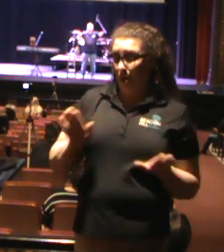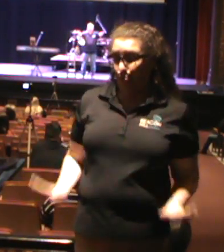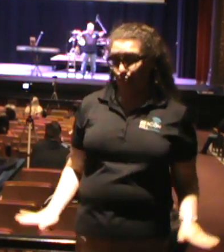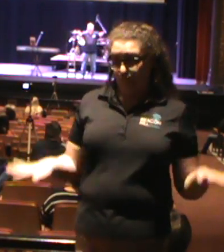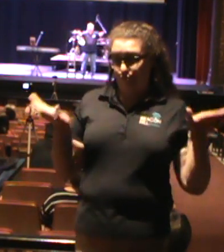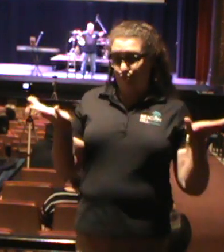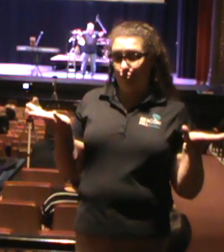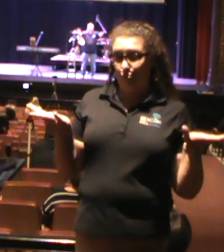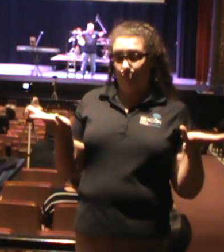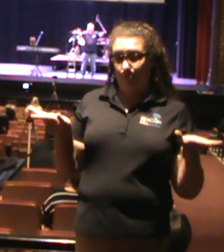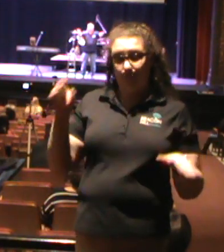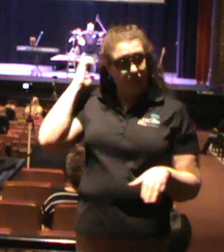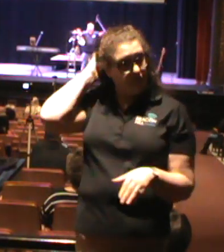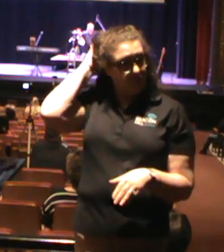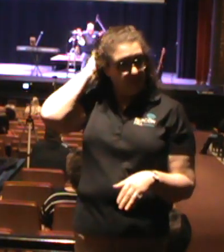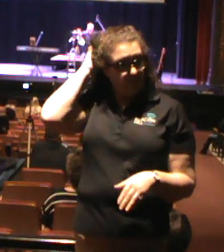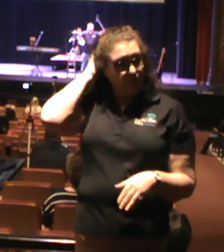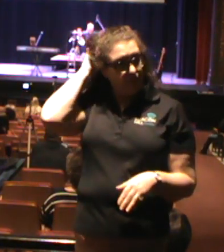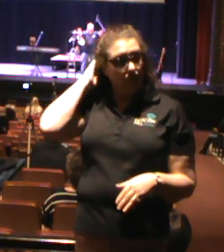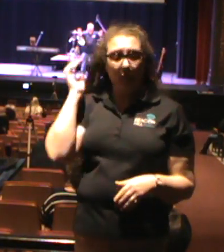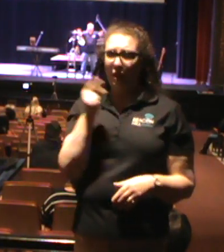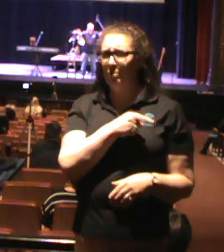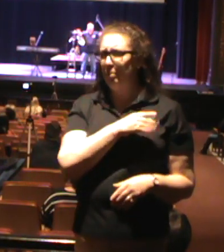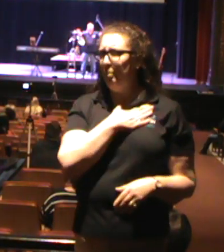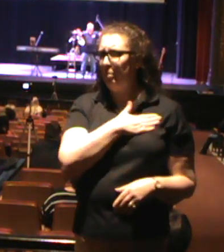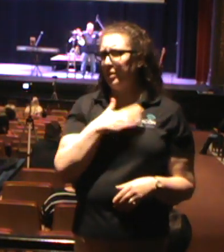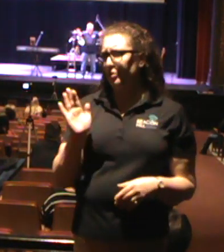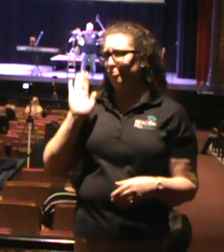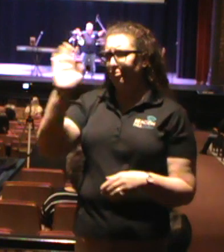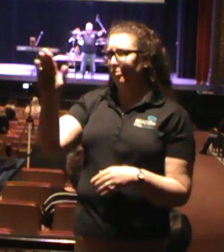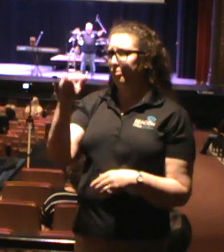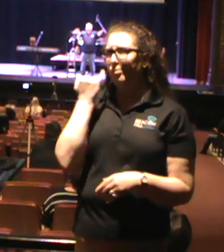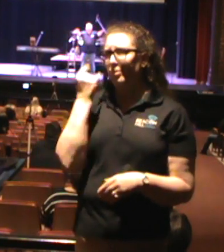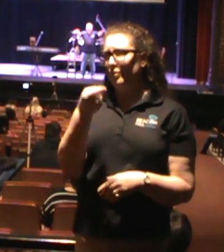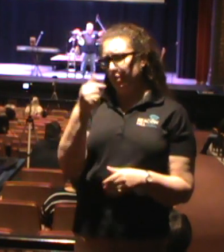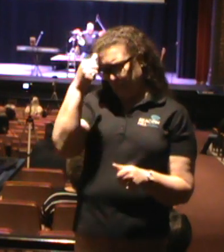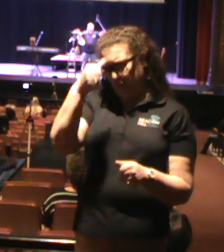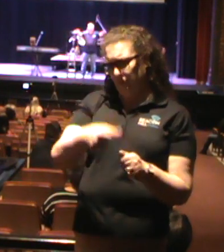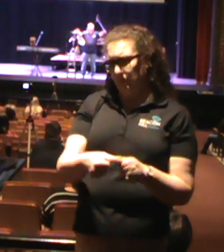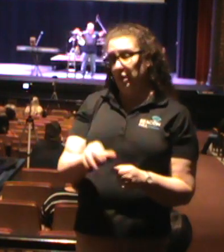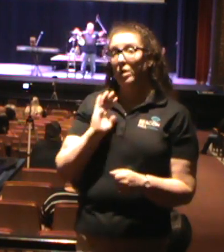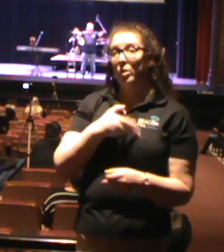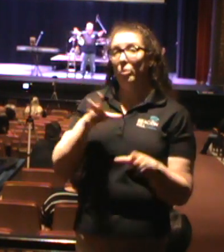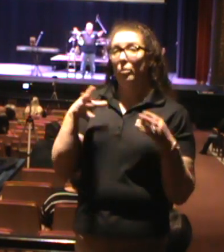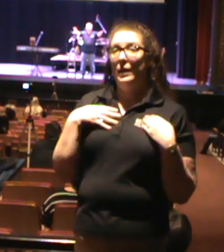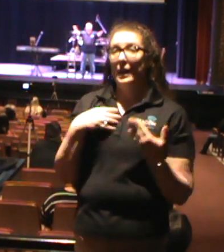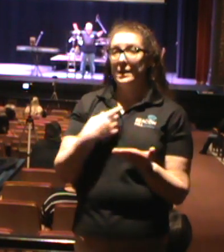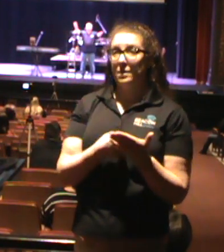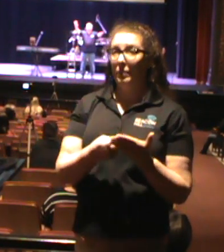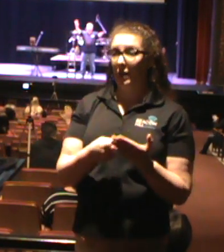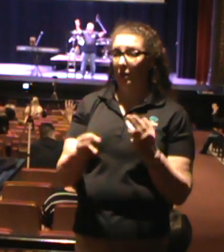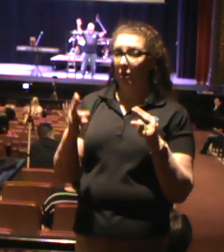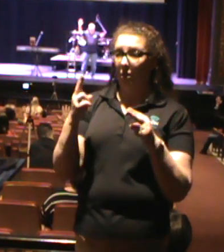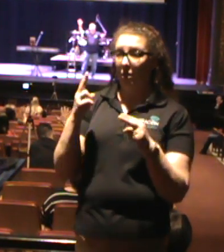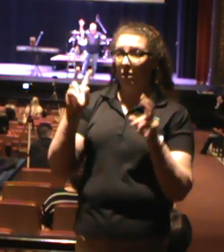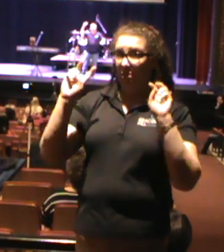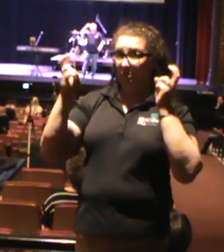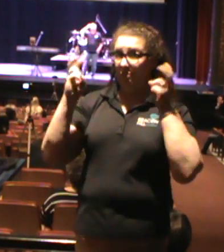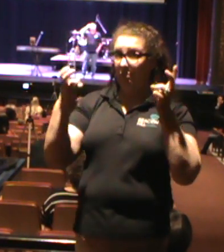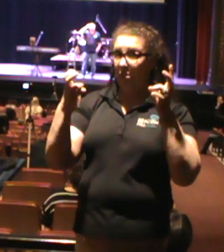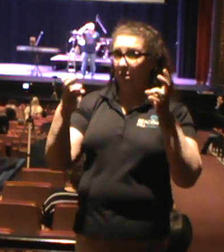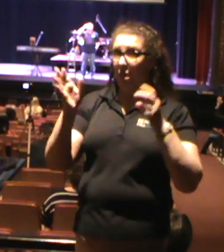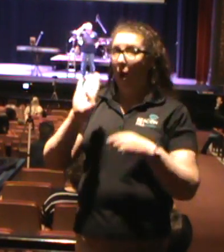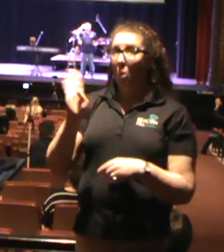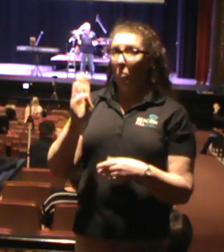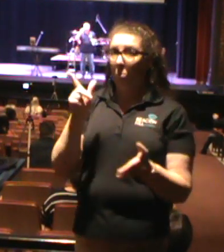Heights, and show of hands, if you are with me today, we had something called the Blue Law. Do you remember the Blue